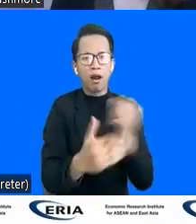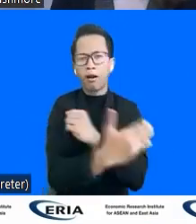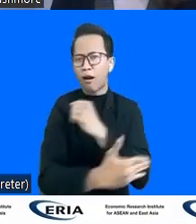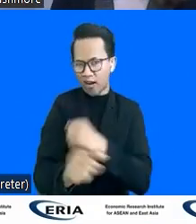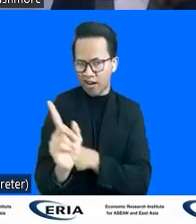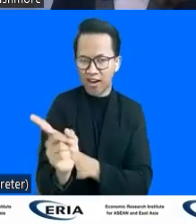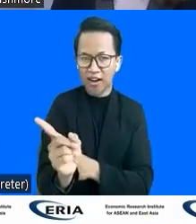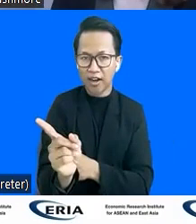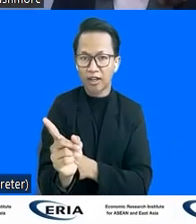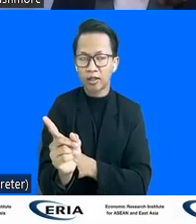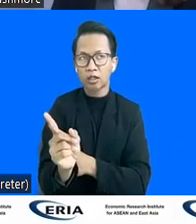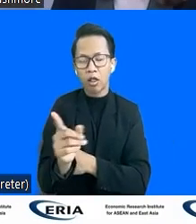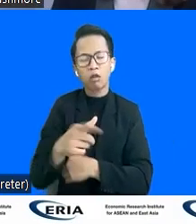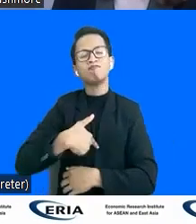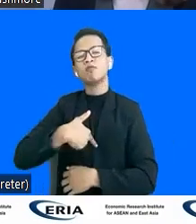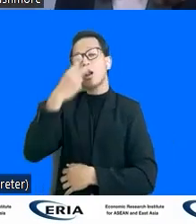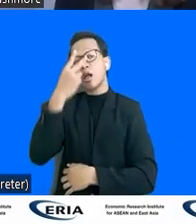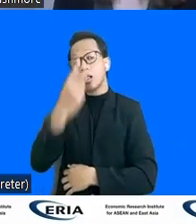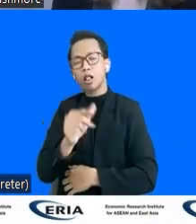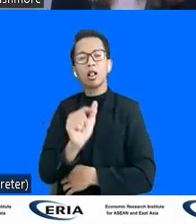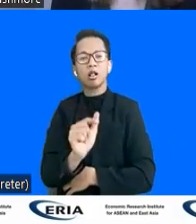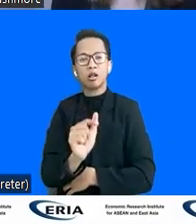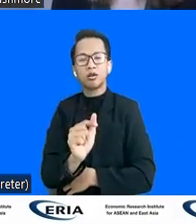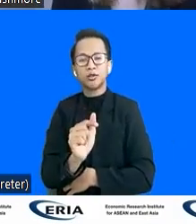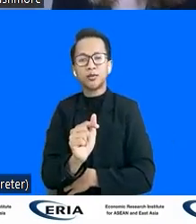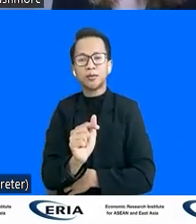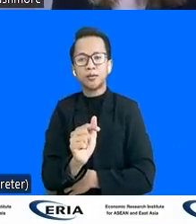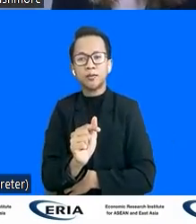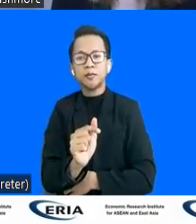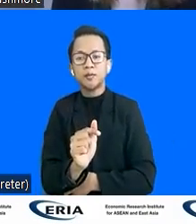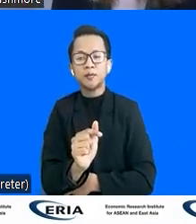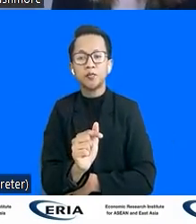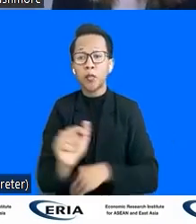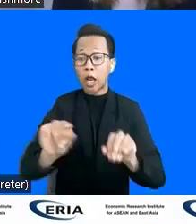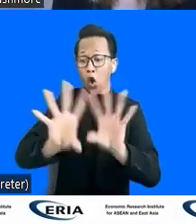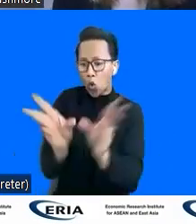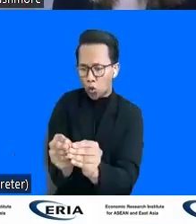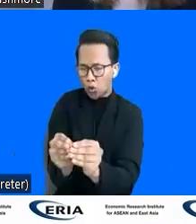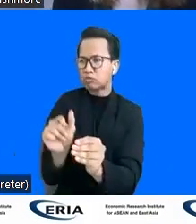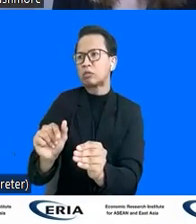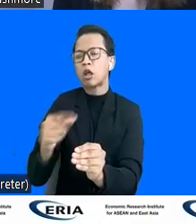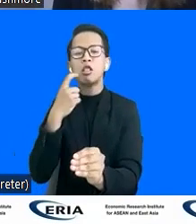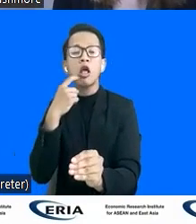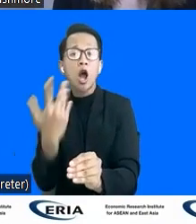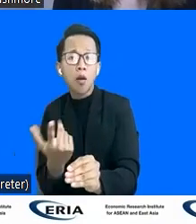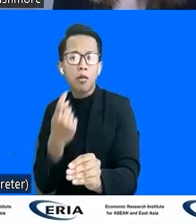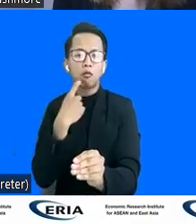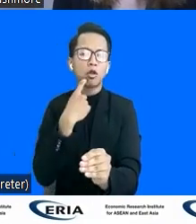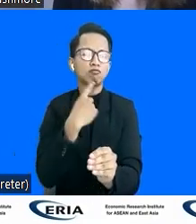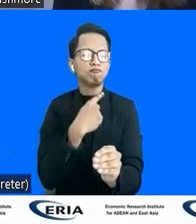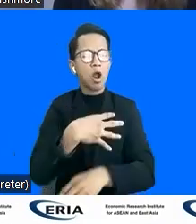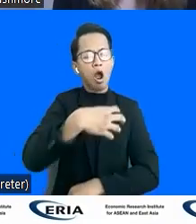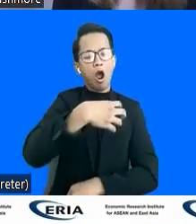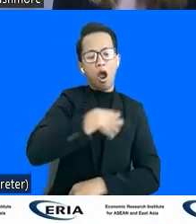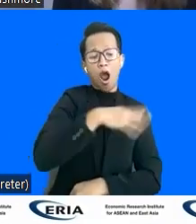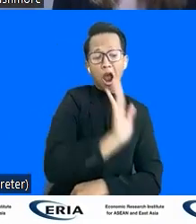So for me, it really boils down to inclusion isn't just about ensuring basic human rights, but